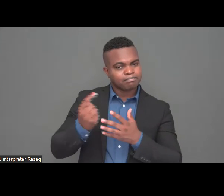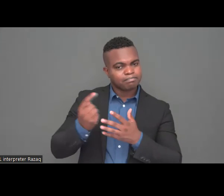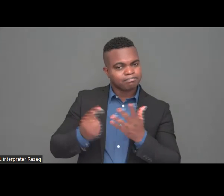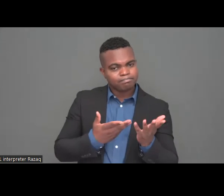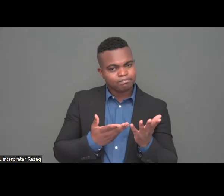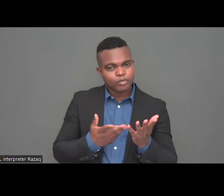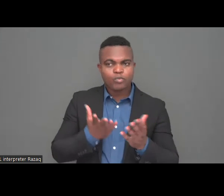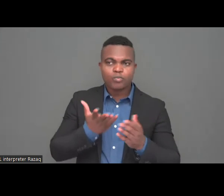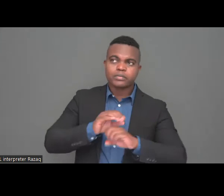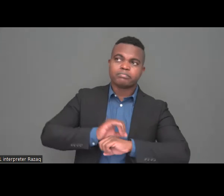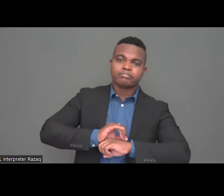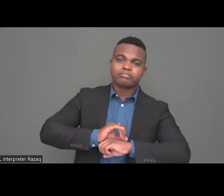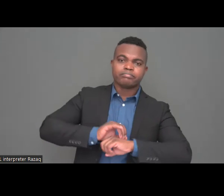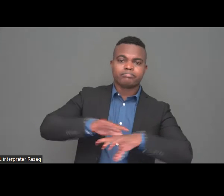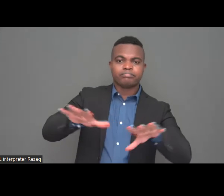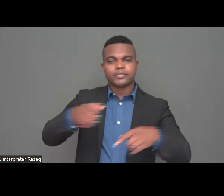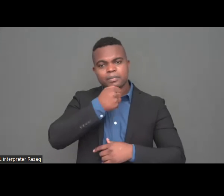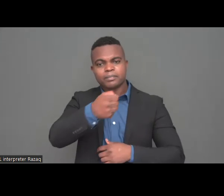I give the floor to you first